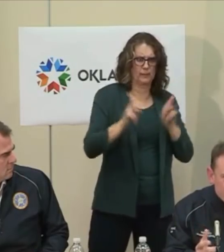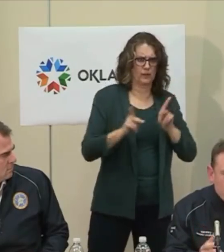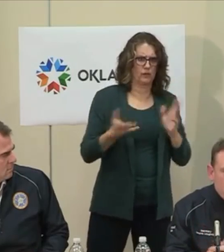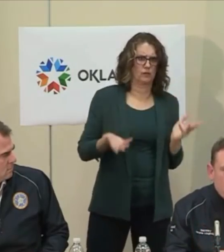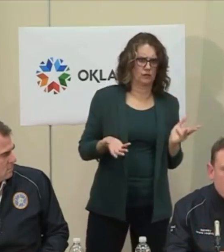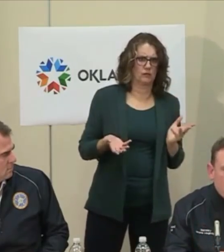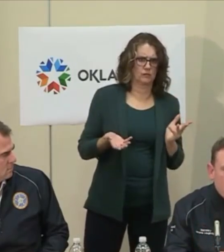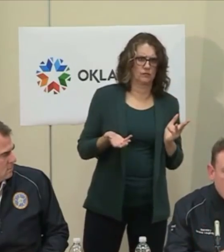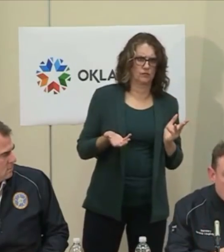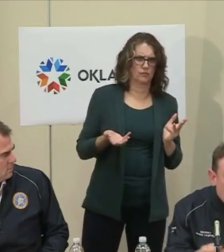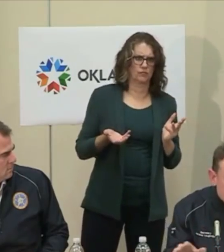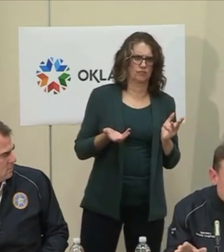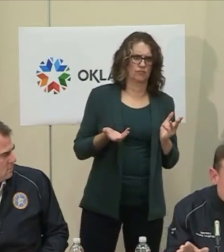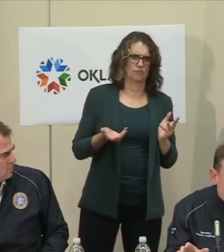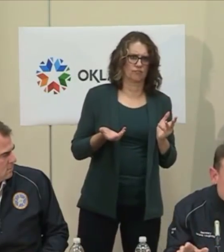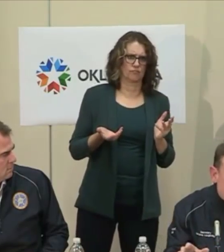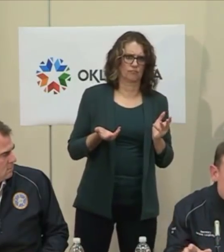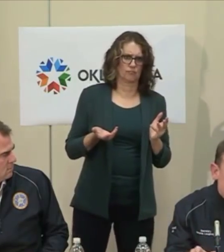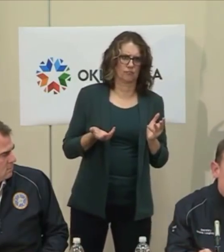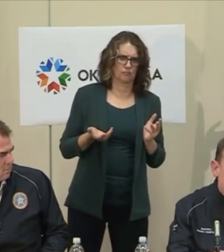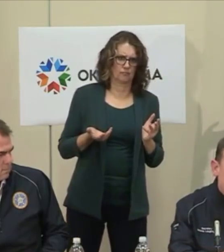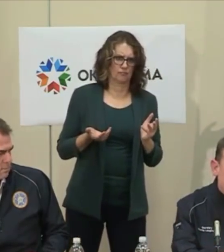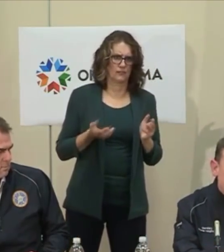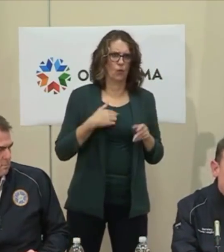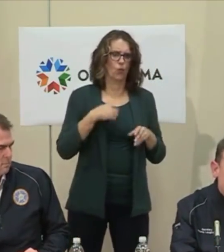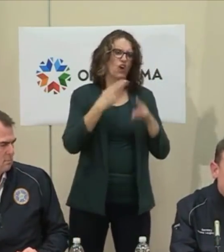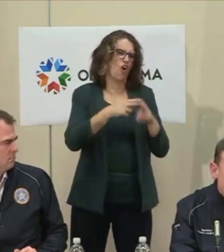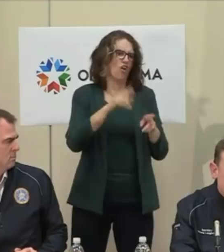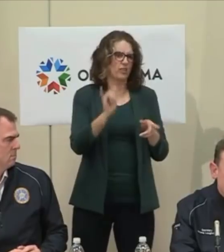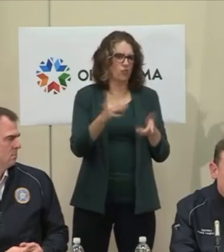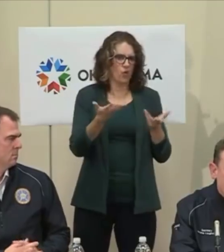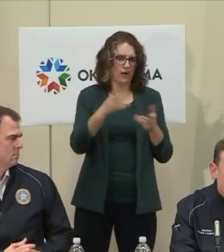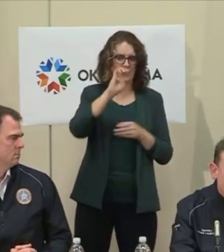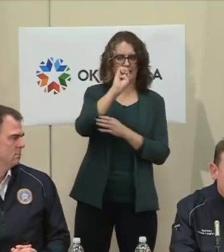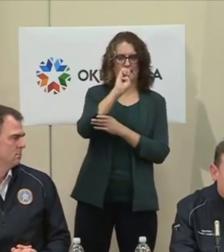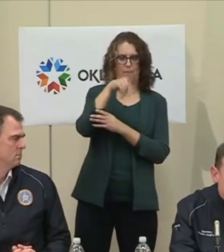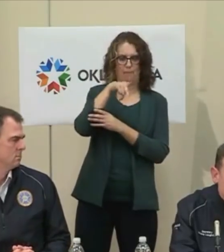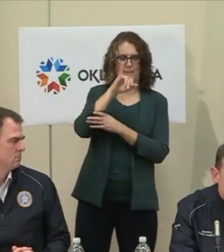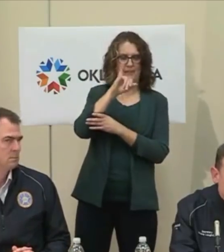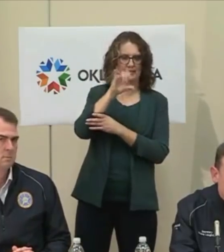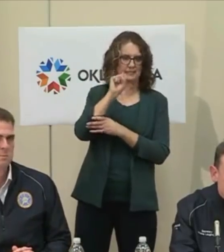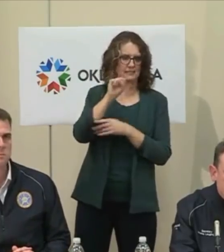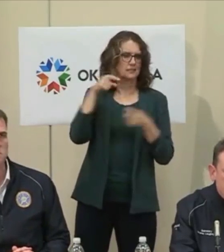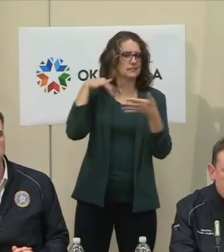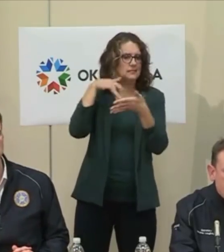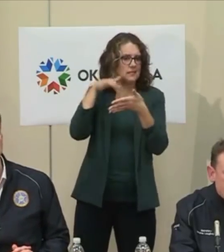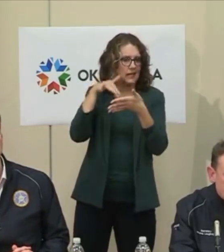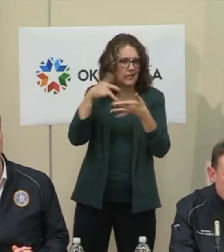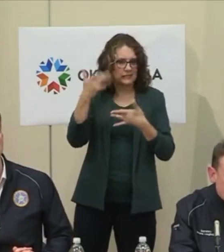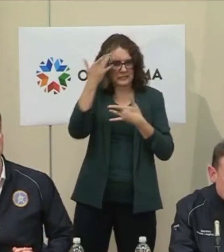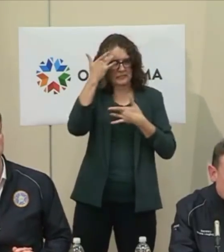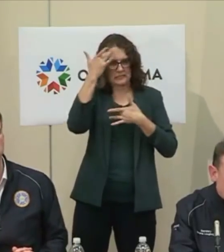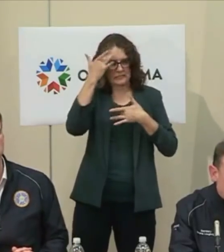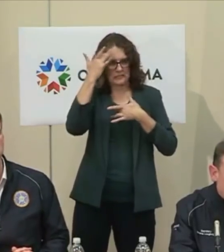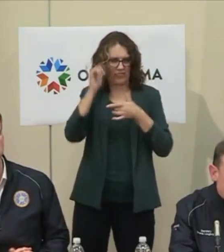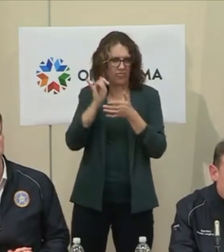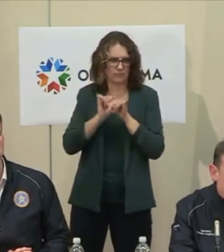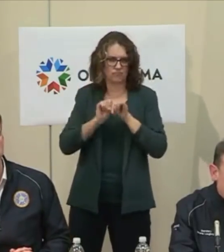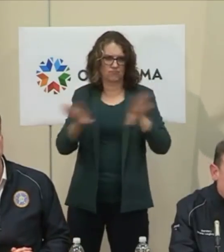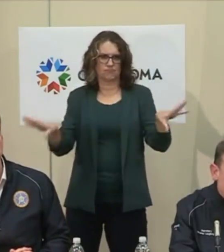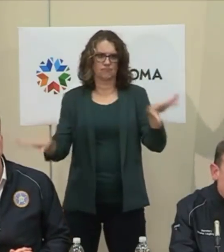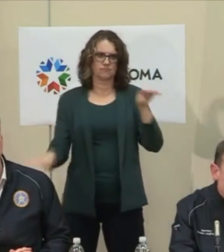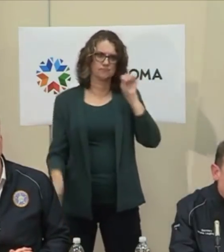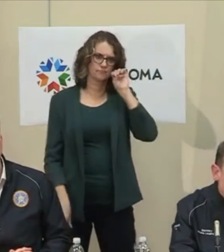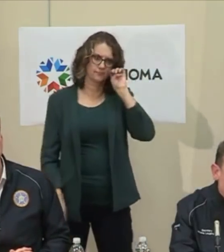number of EPIs across the board. And so that includes those who are working on immediate response and, as well, those who are working